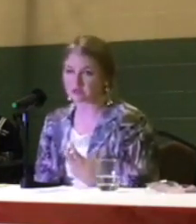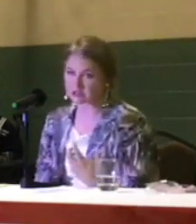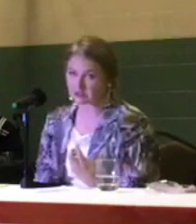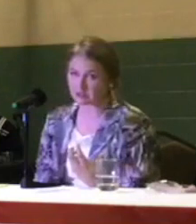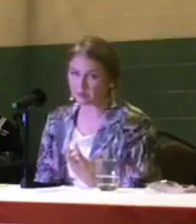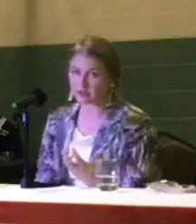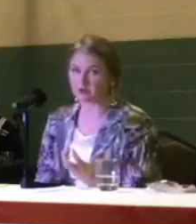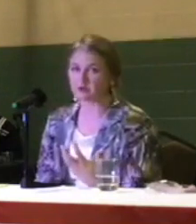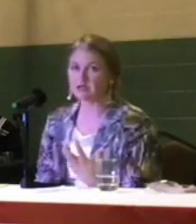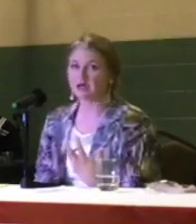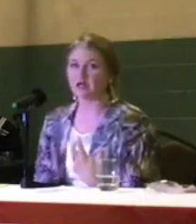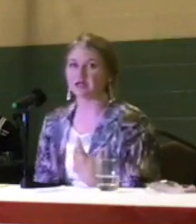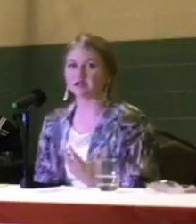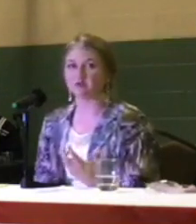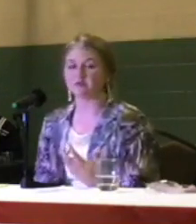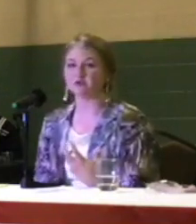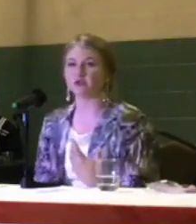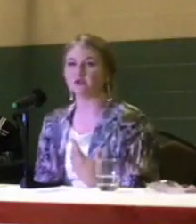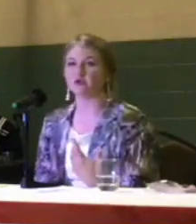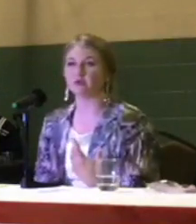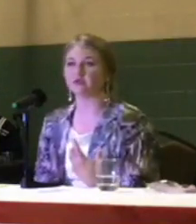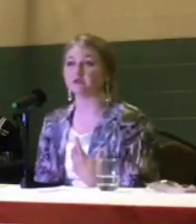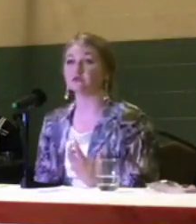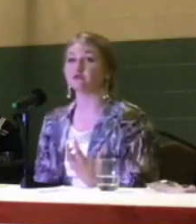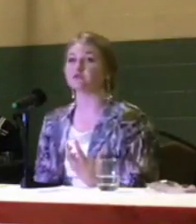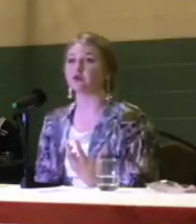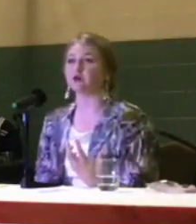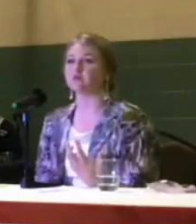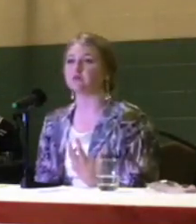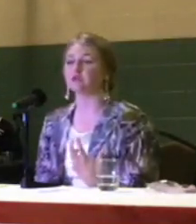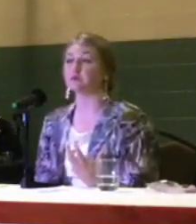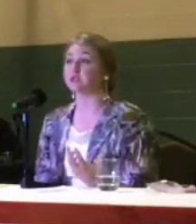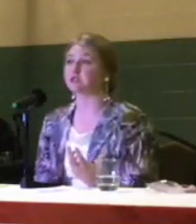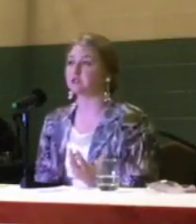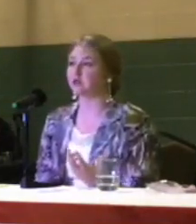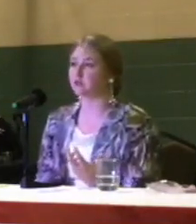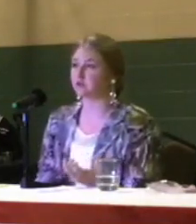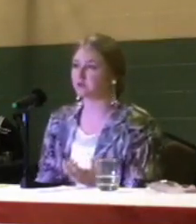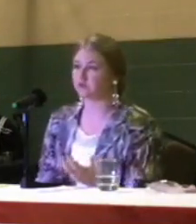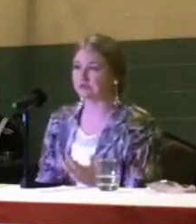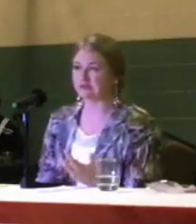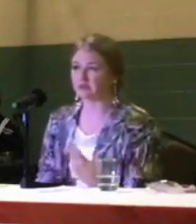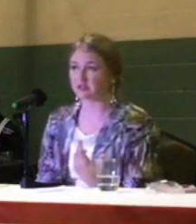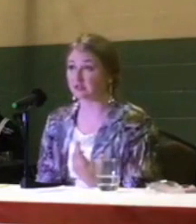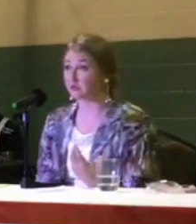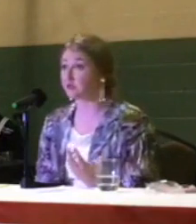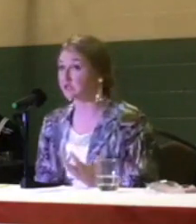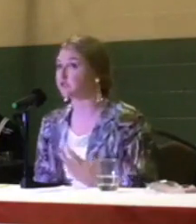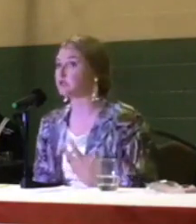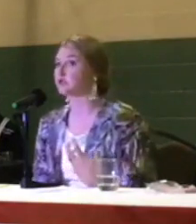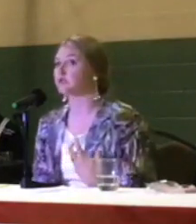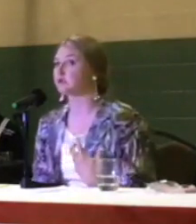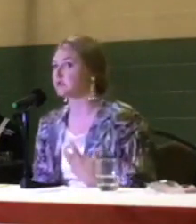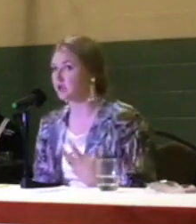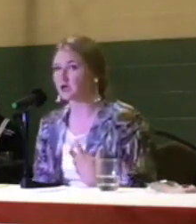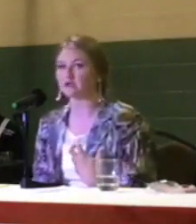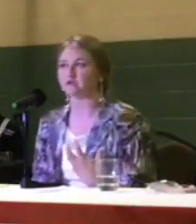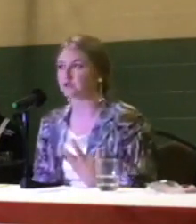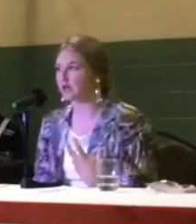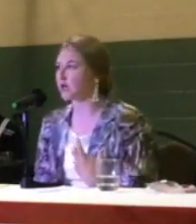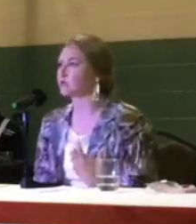want to host a cleanup. I know a lot of people don't know about the tools from Keep Genesee County Beautiful and the fact that they will give you